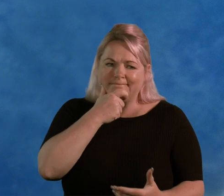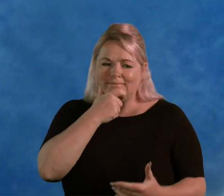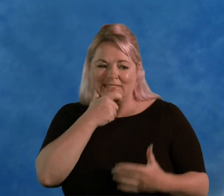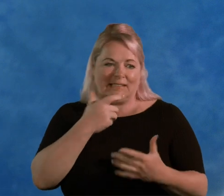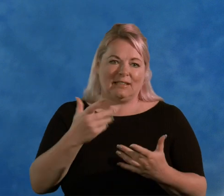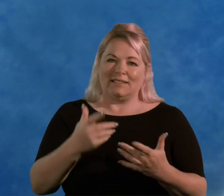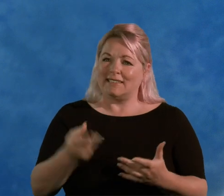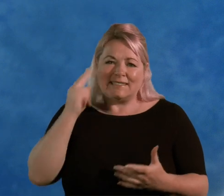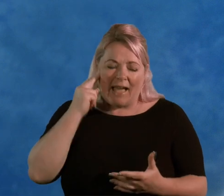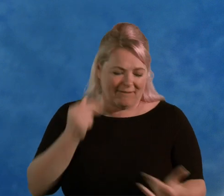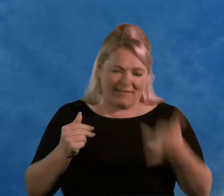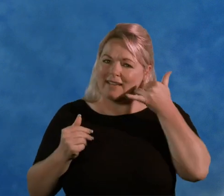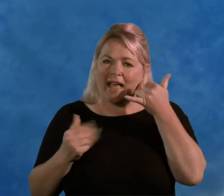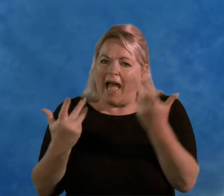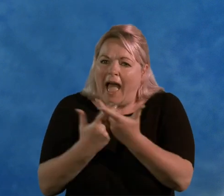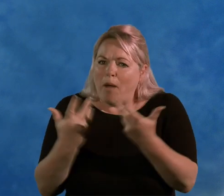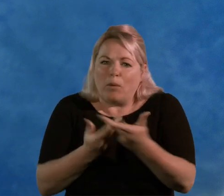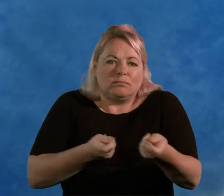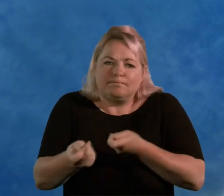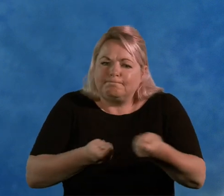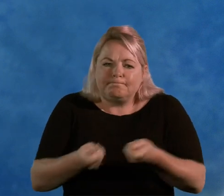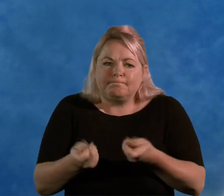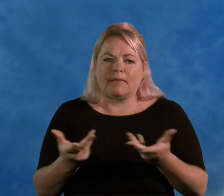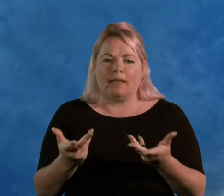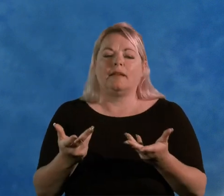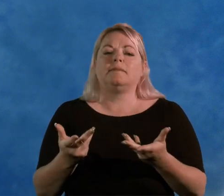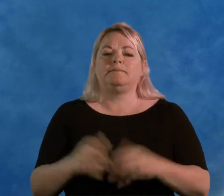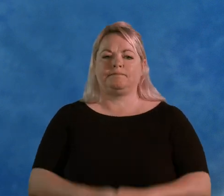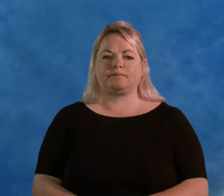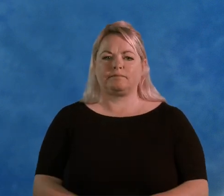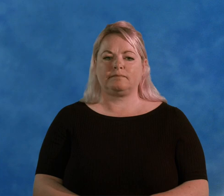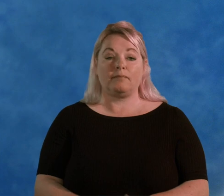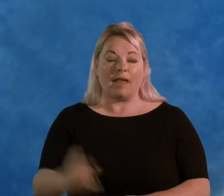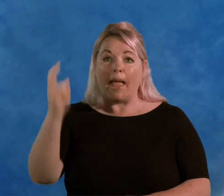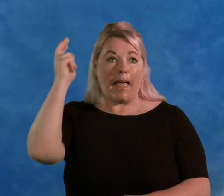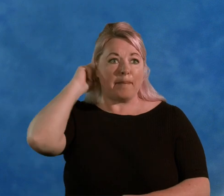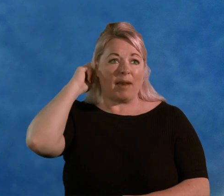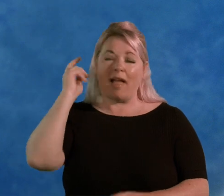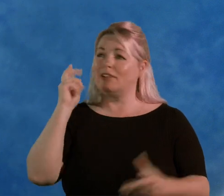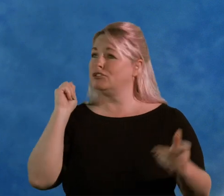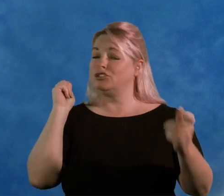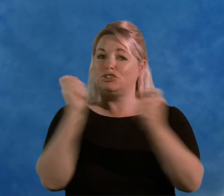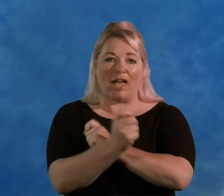if I can't hear, how I'm going to do that? And then the implant just changed everything.